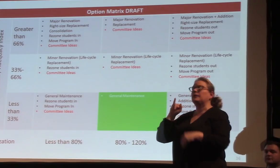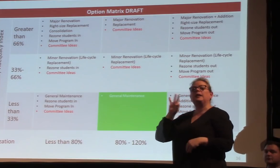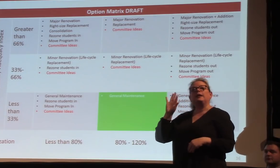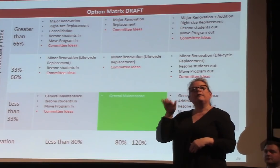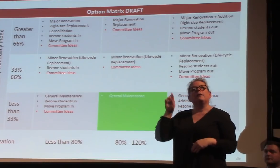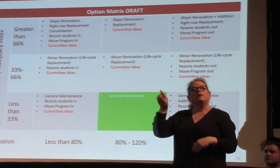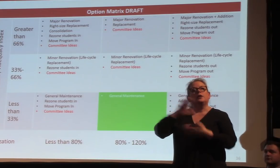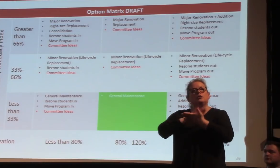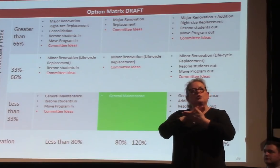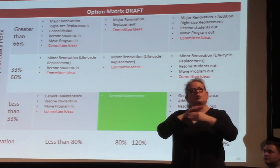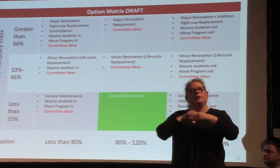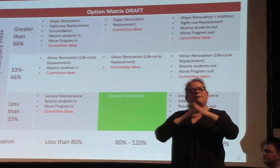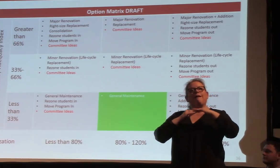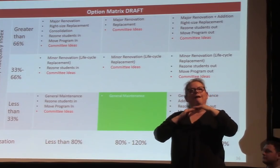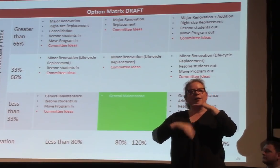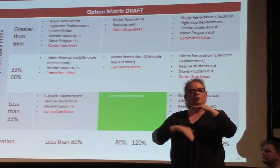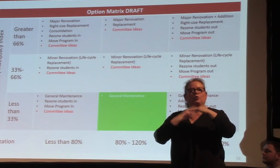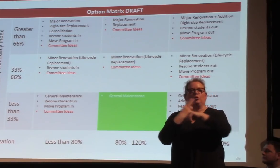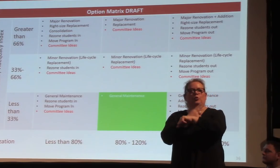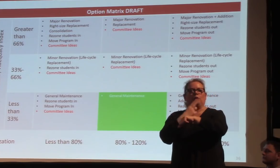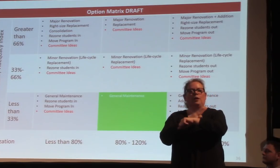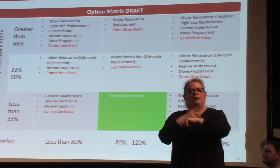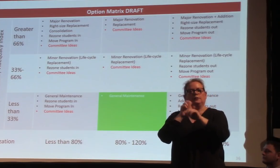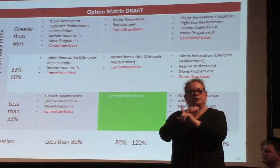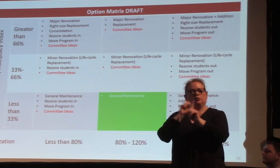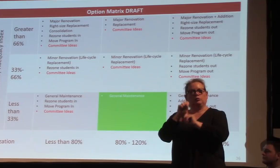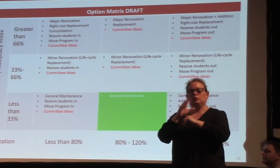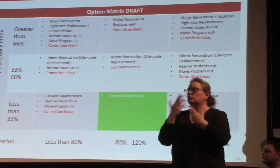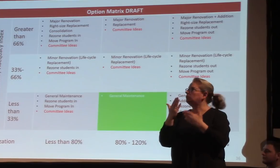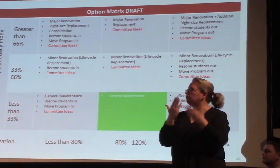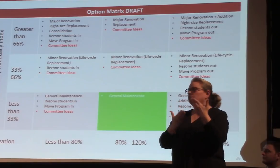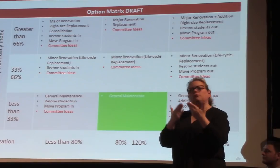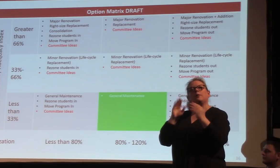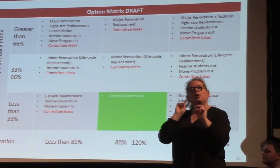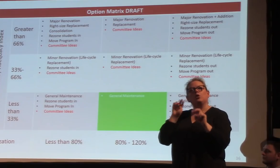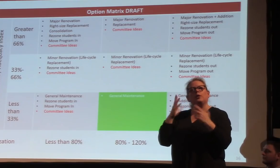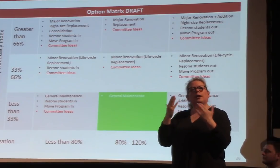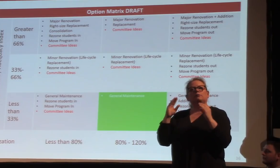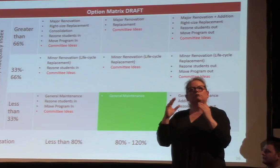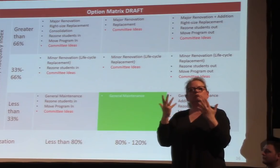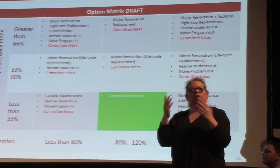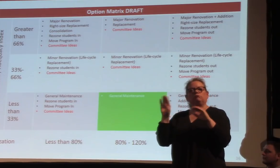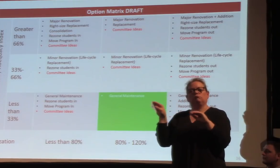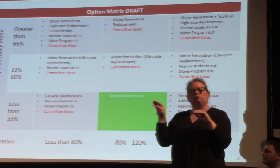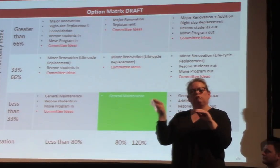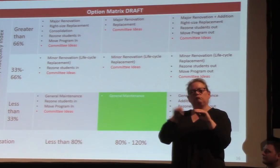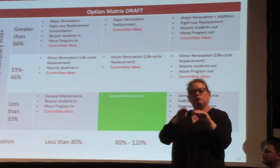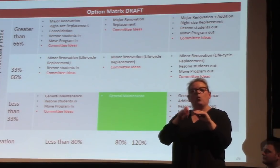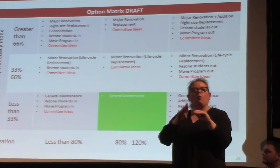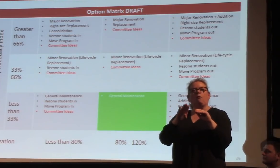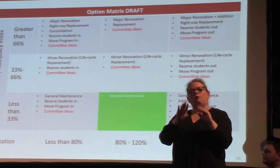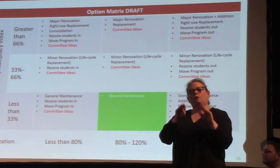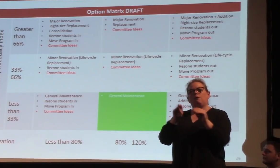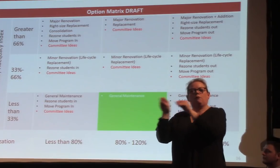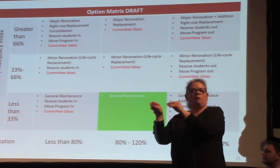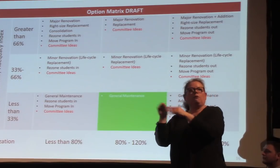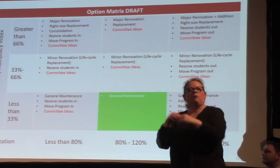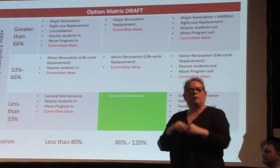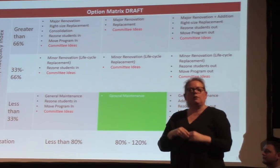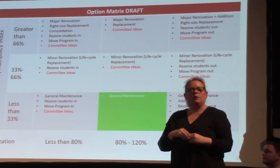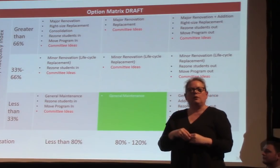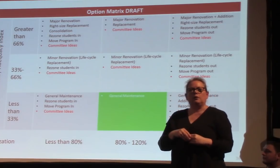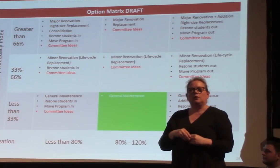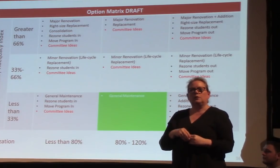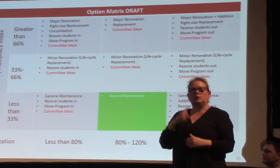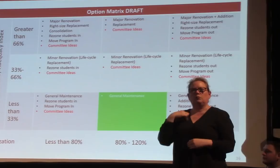in, moving a program in, or something like that. Looking at condition, that's where we have our capital actions. That's where we're looking